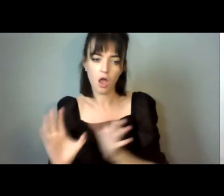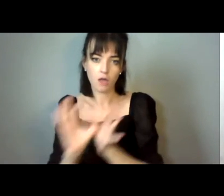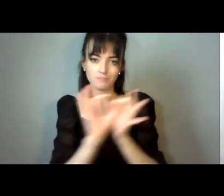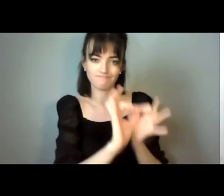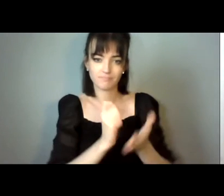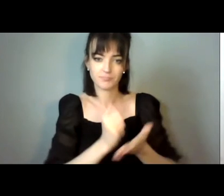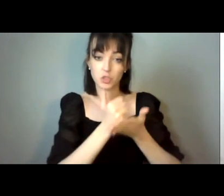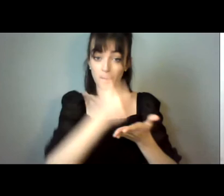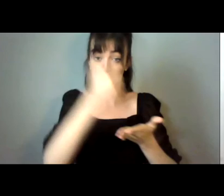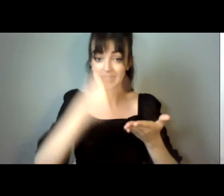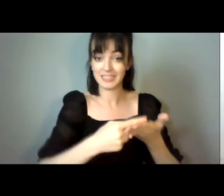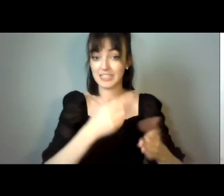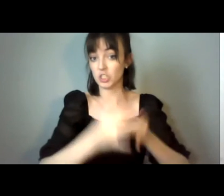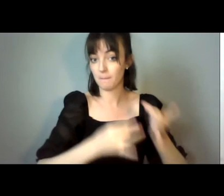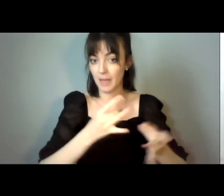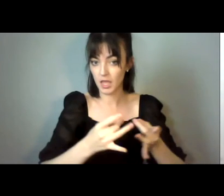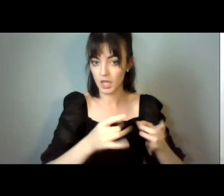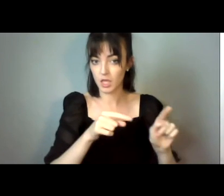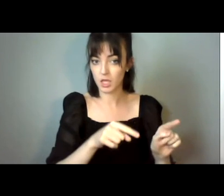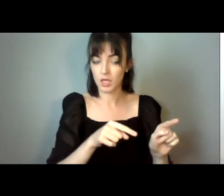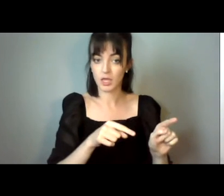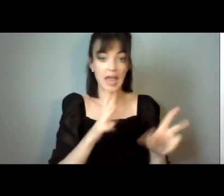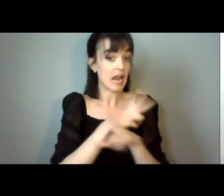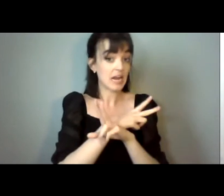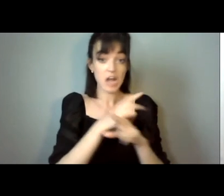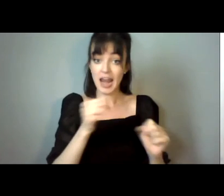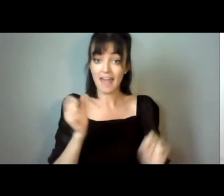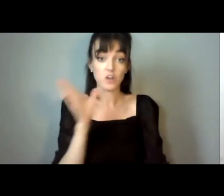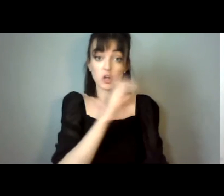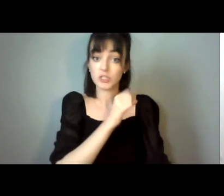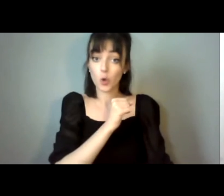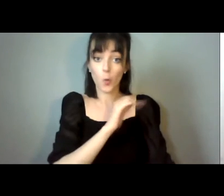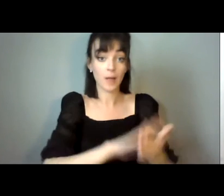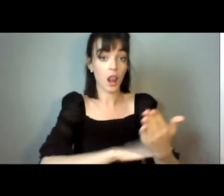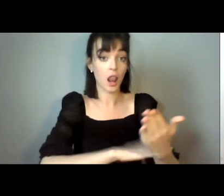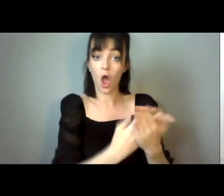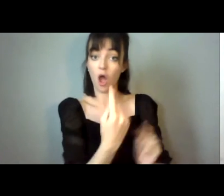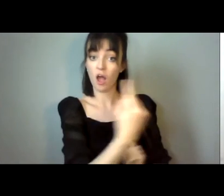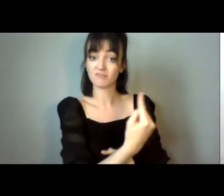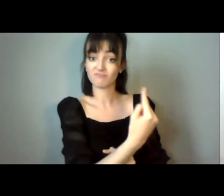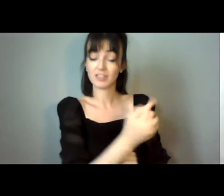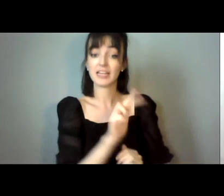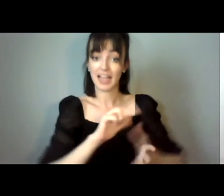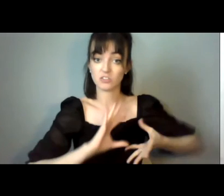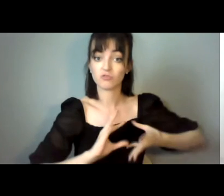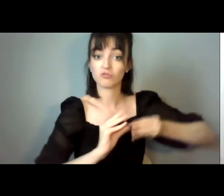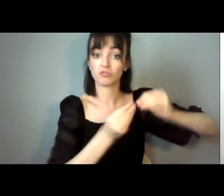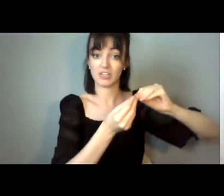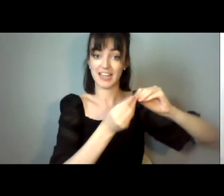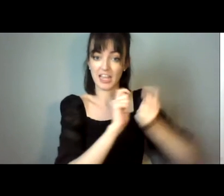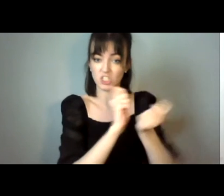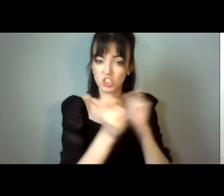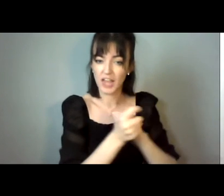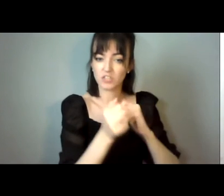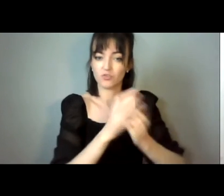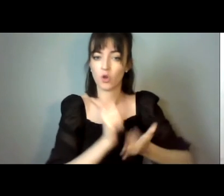decision making is this, do not think that laws alone will create a context for supported